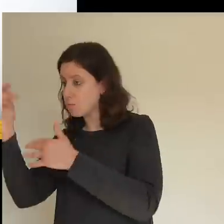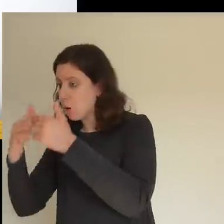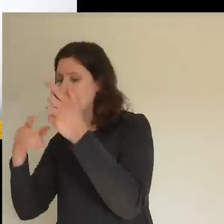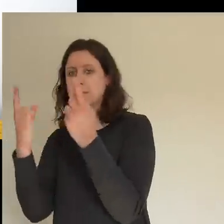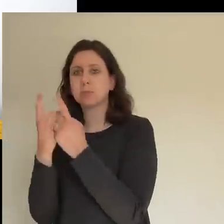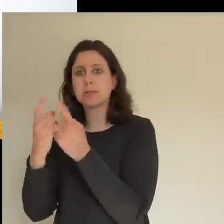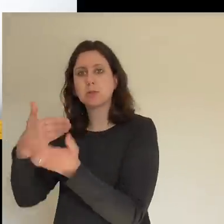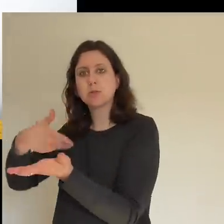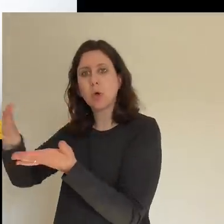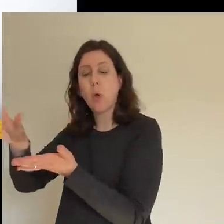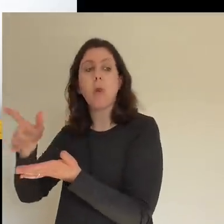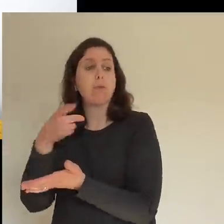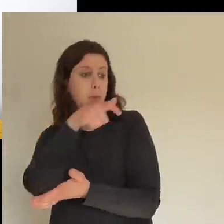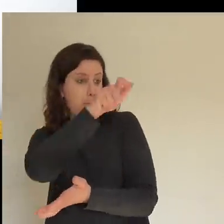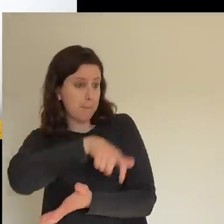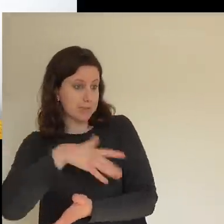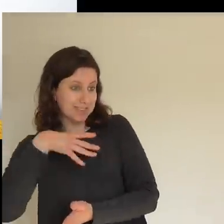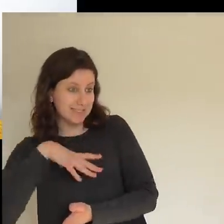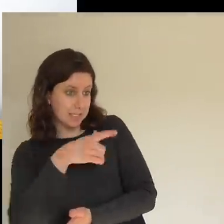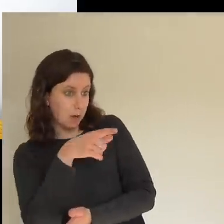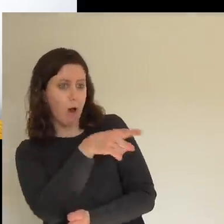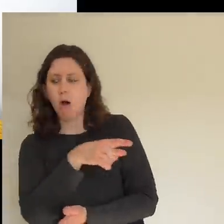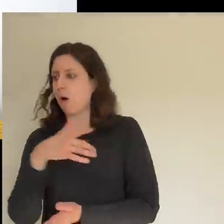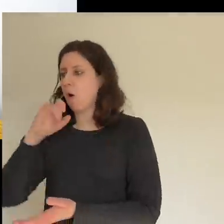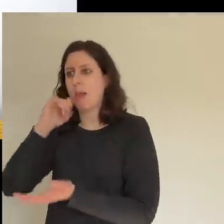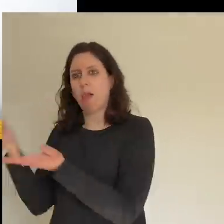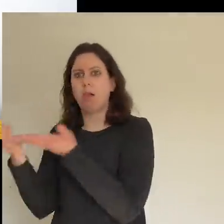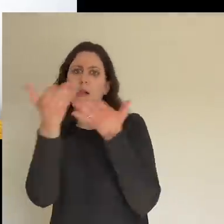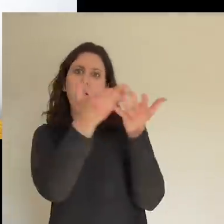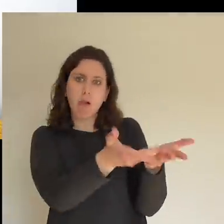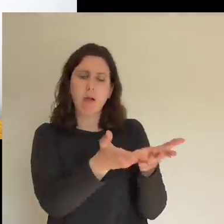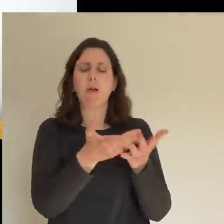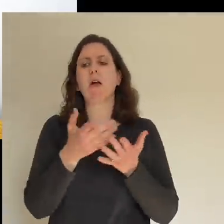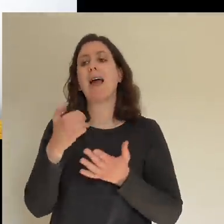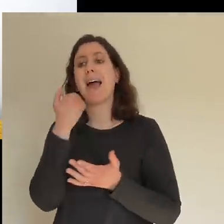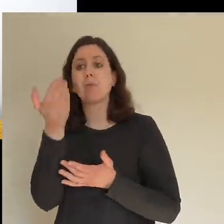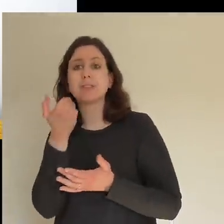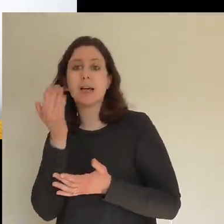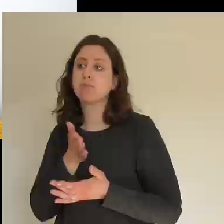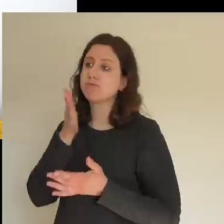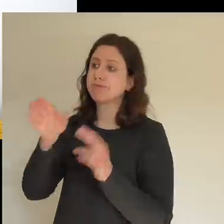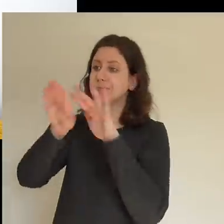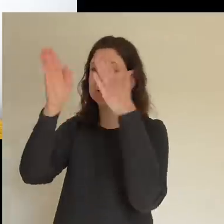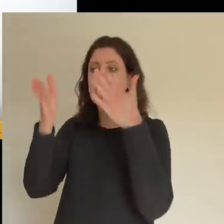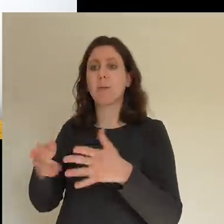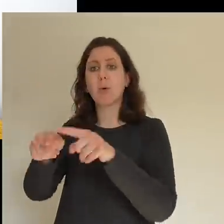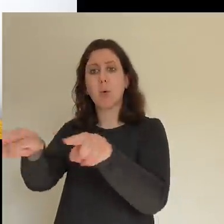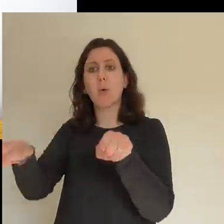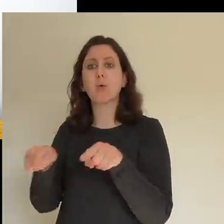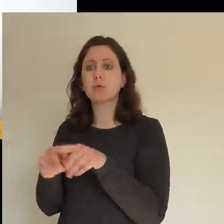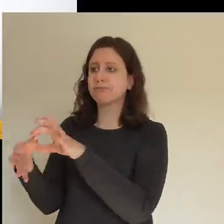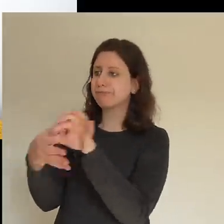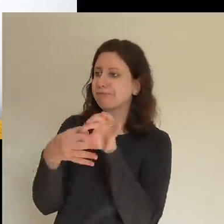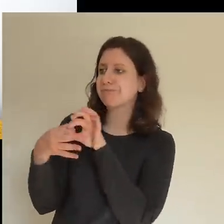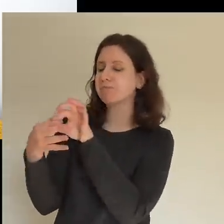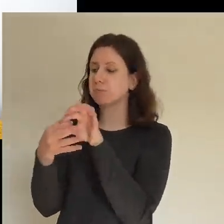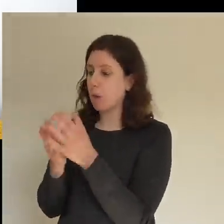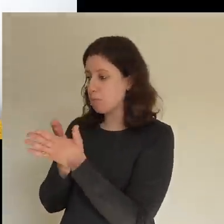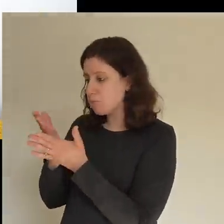give to anyone who had needs. Every day they continued to meet in the temple courts. They broke bread in their homes and ate together with glad